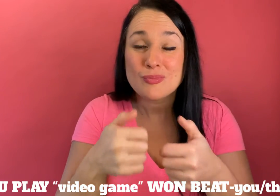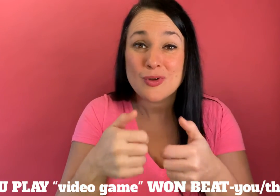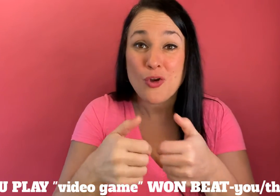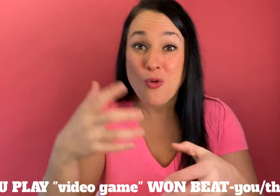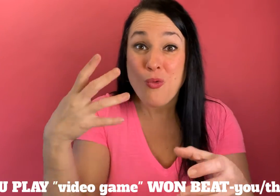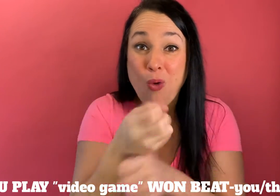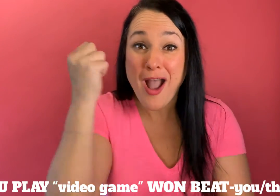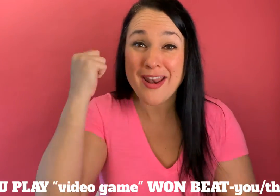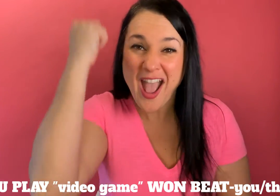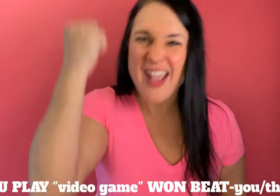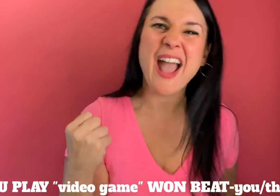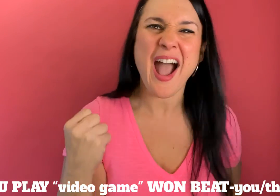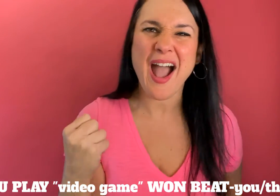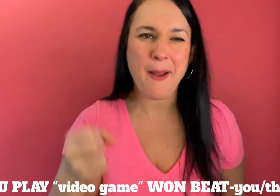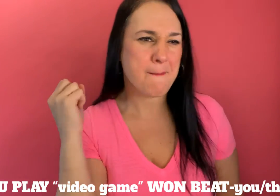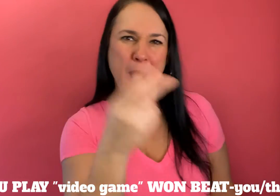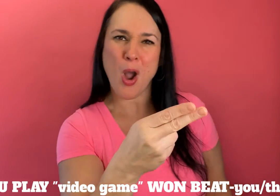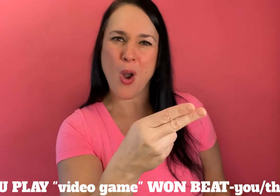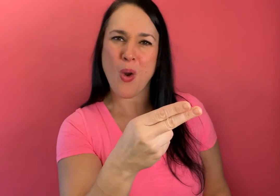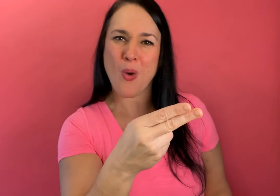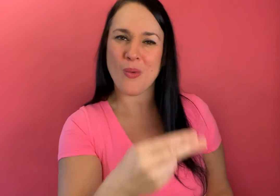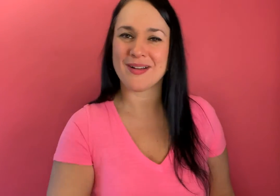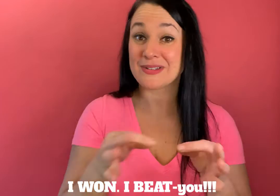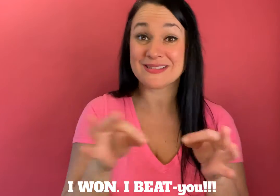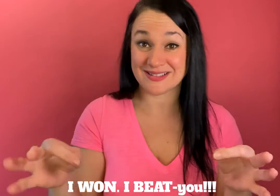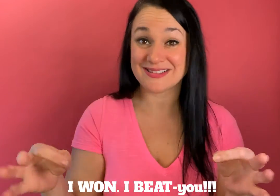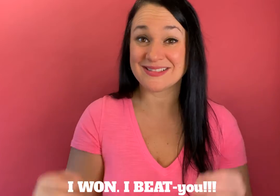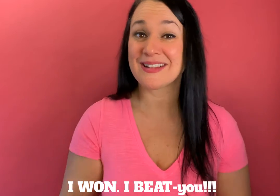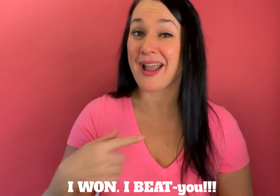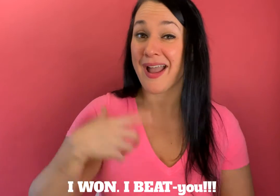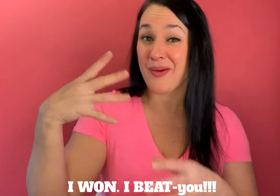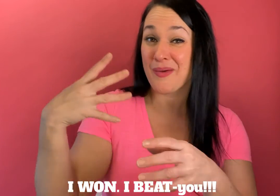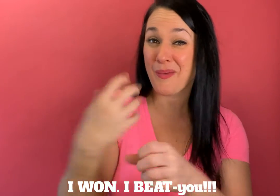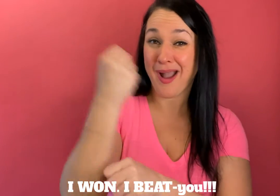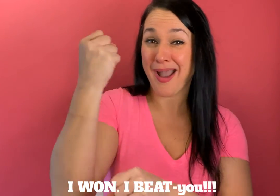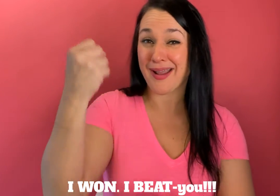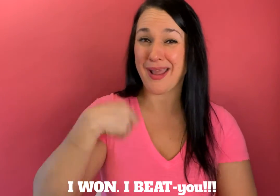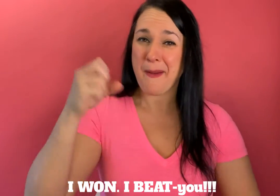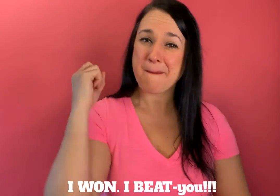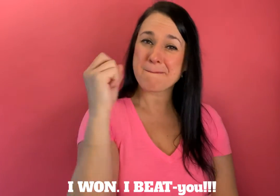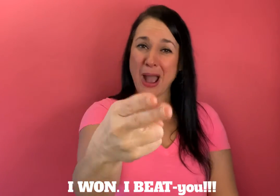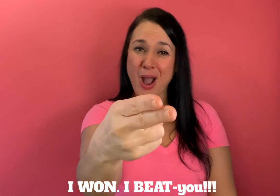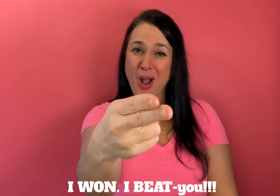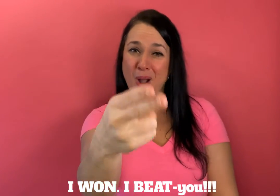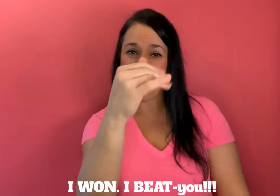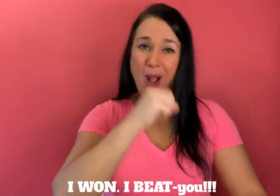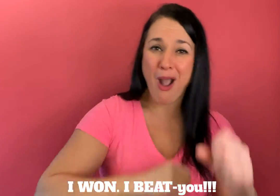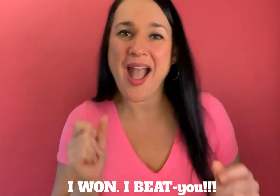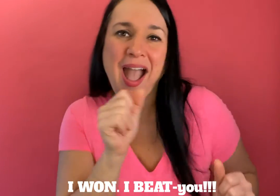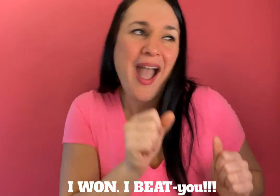game you won and you're like yeah man i beat you and so your sentence could be i won i beat you